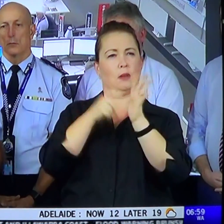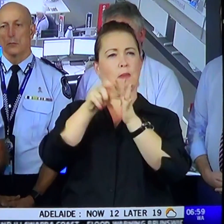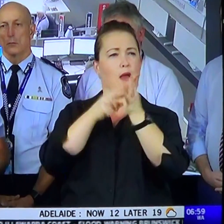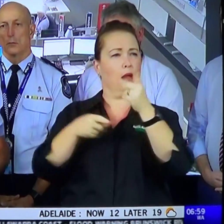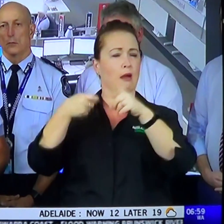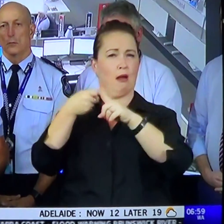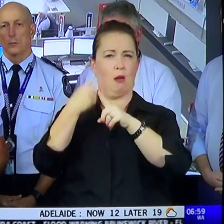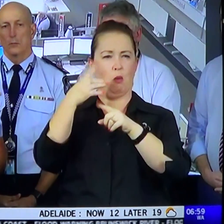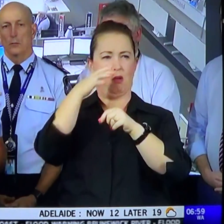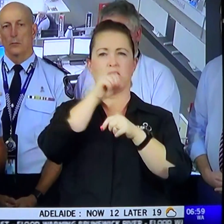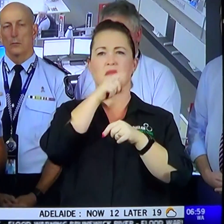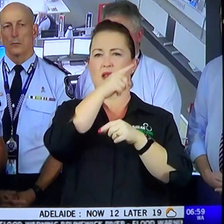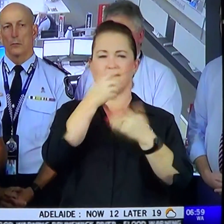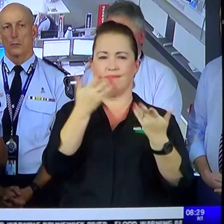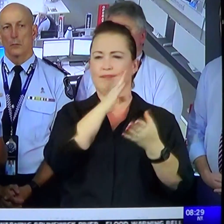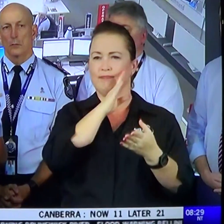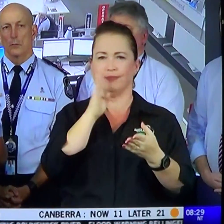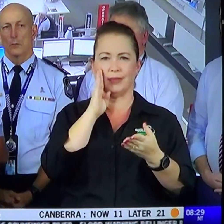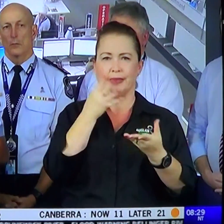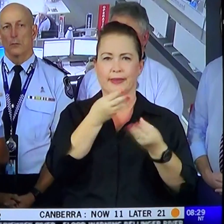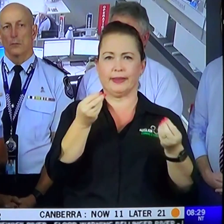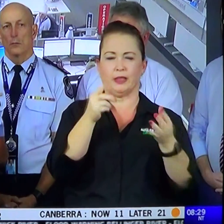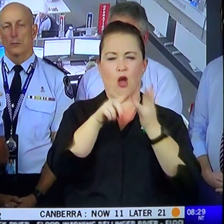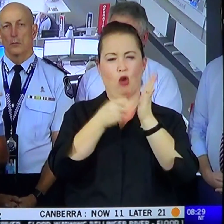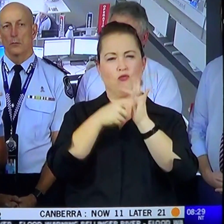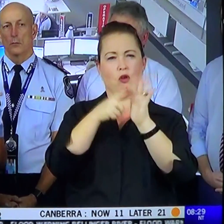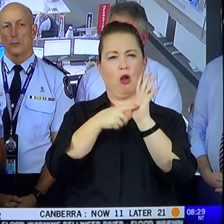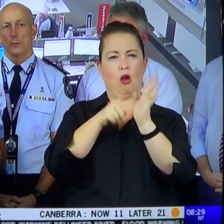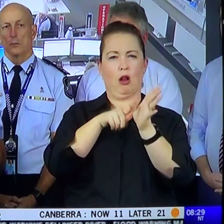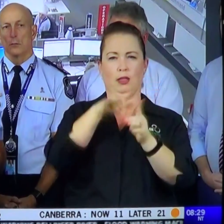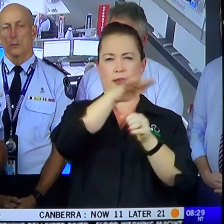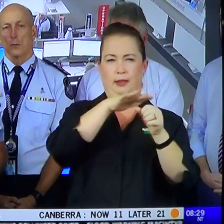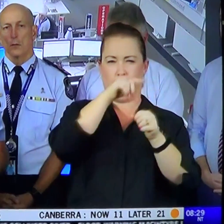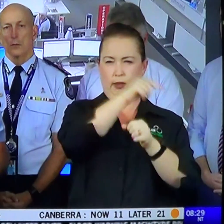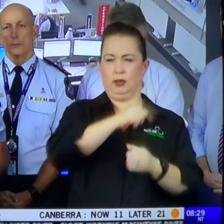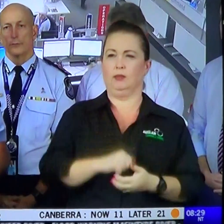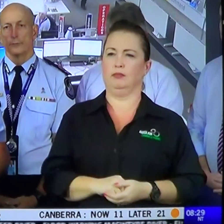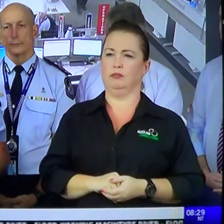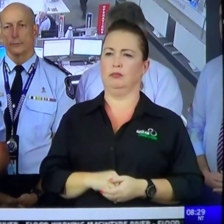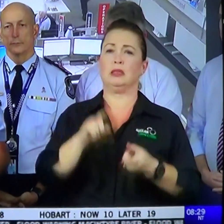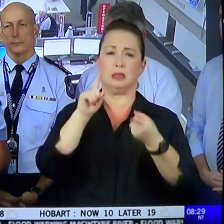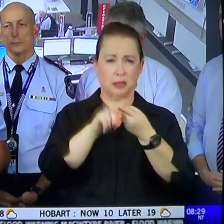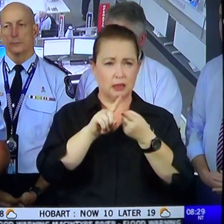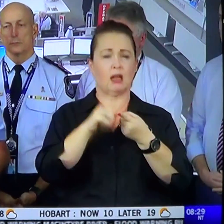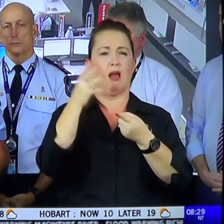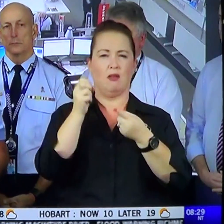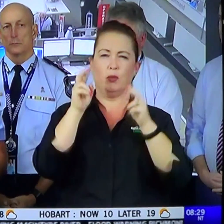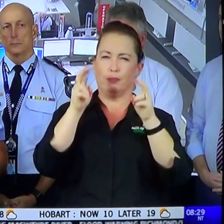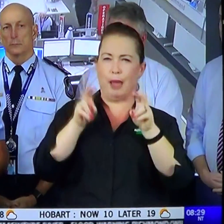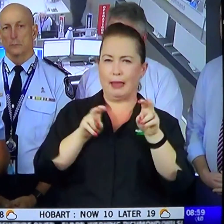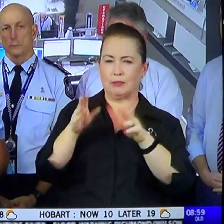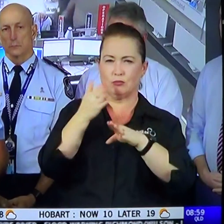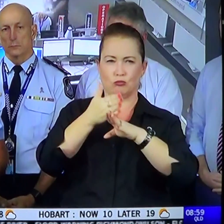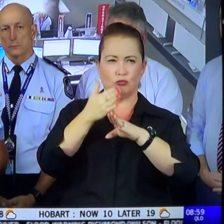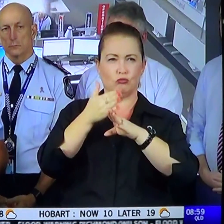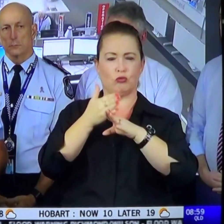that O'Reilly's area. So, we've still got those active jobs happening, but,